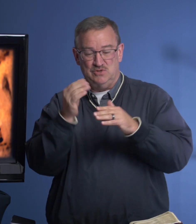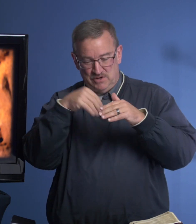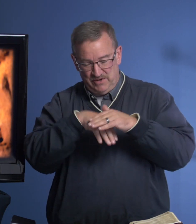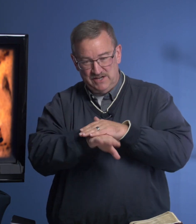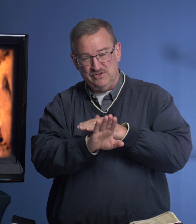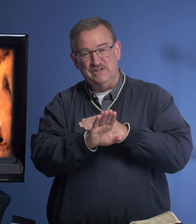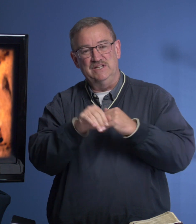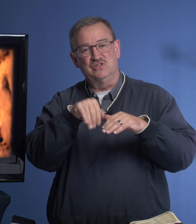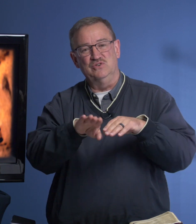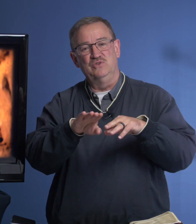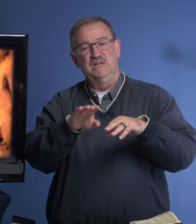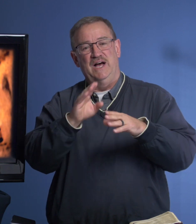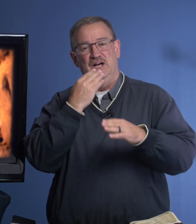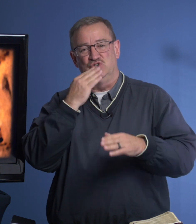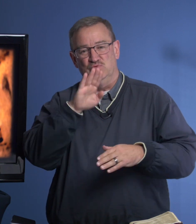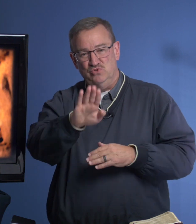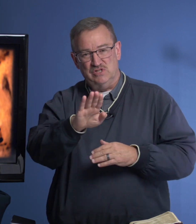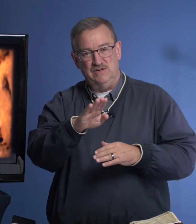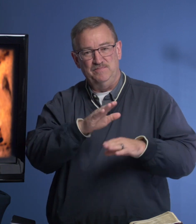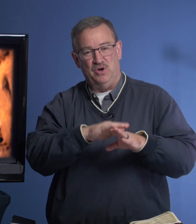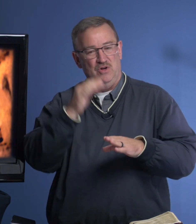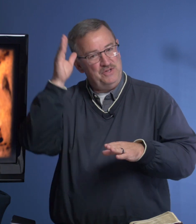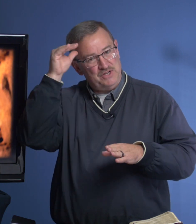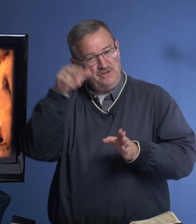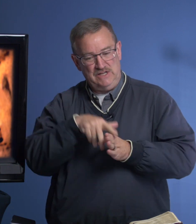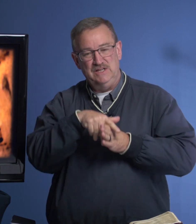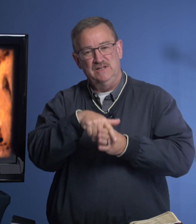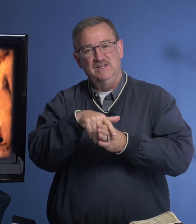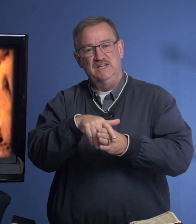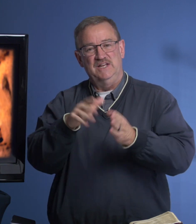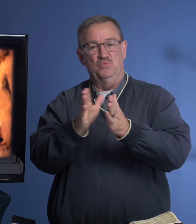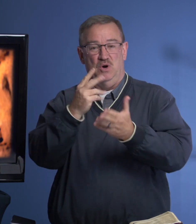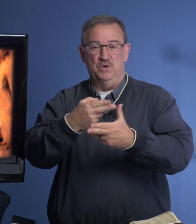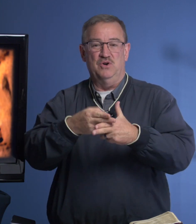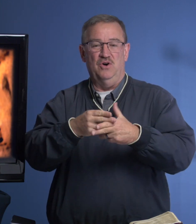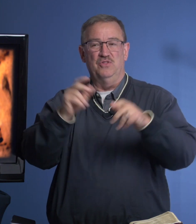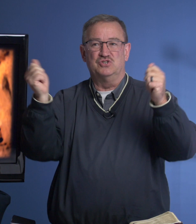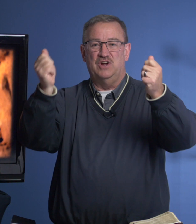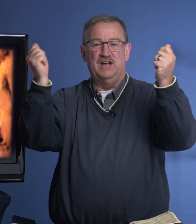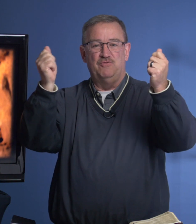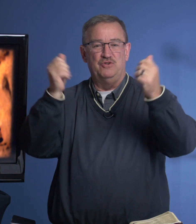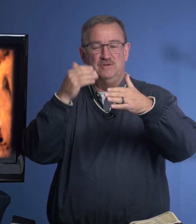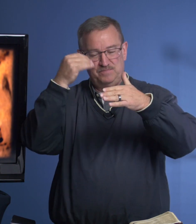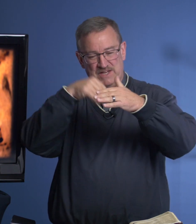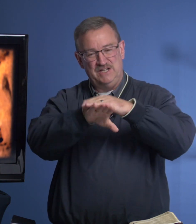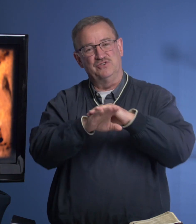would have entered into Jerusalem on the donkey in what we call the triumphal entry.